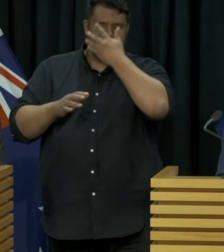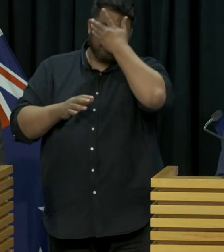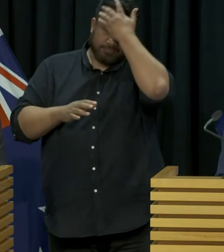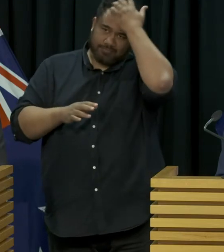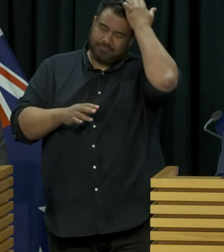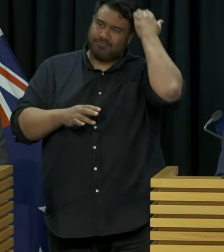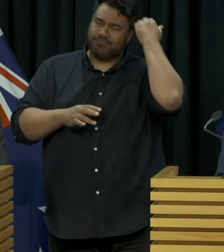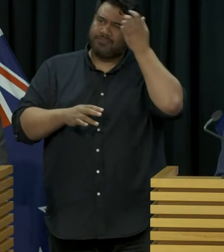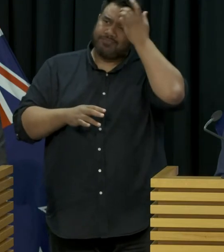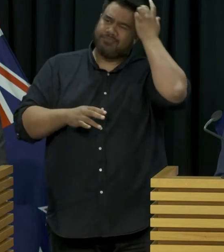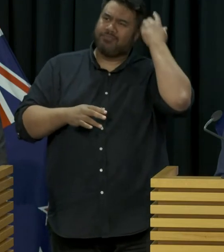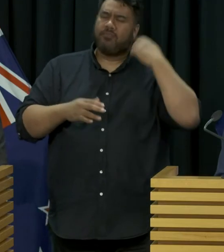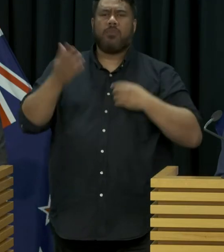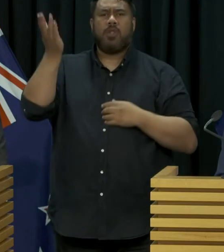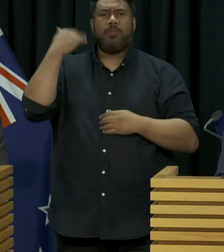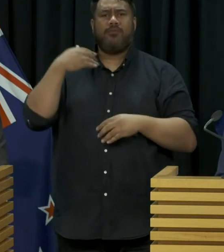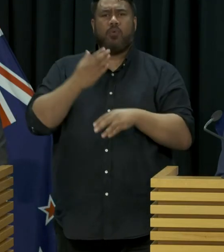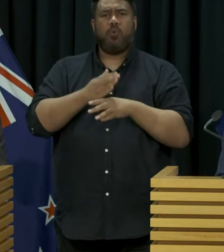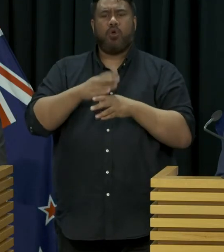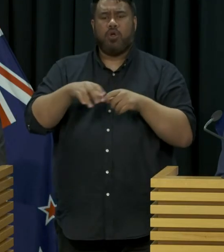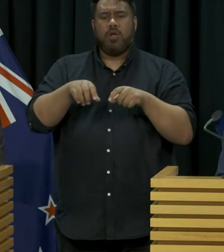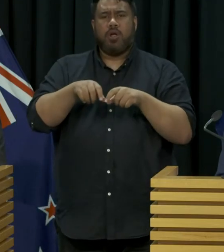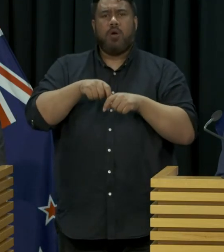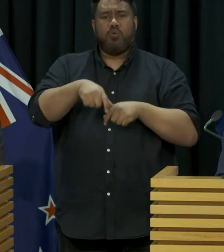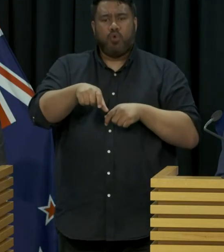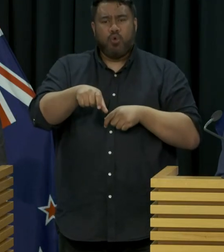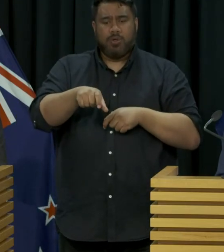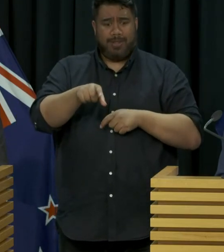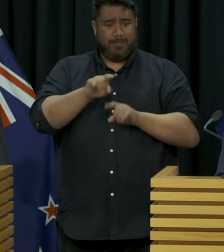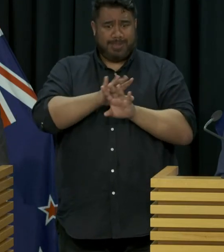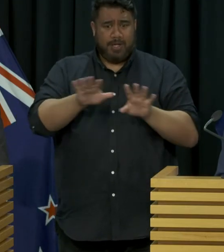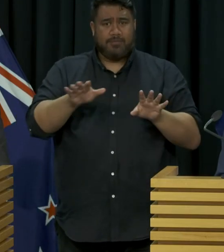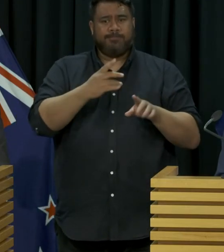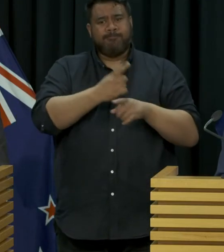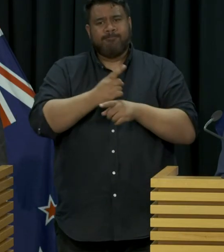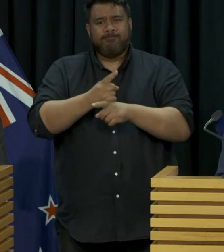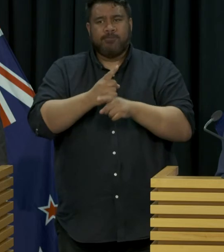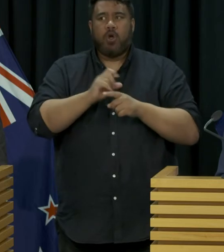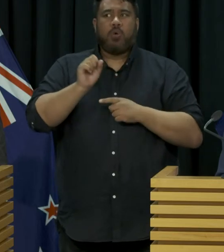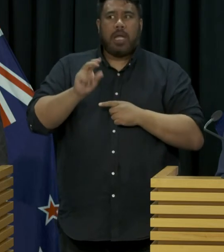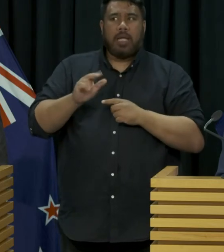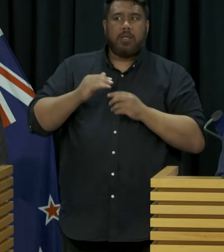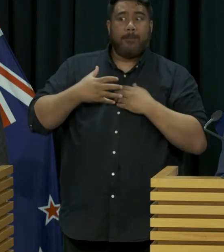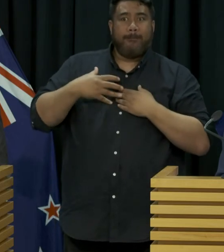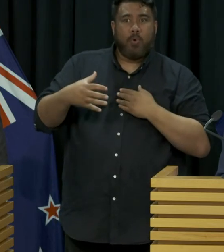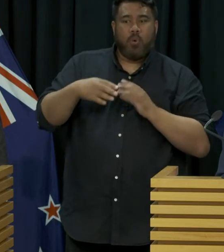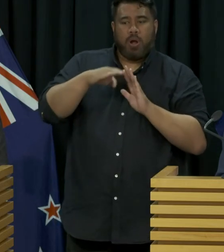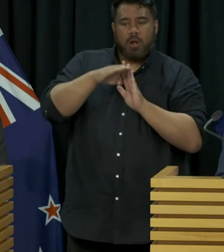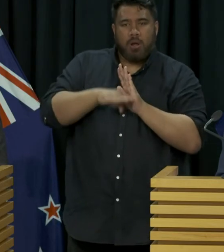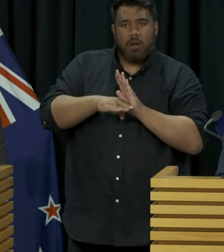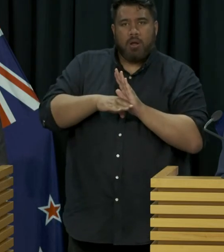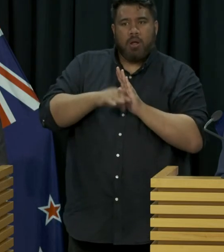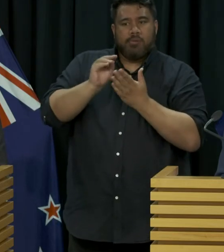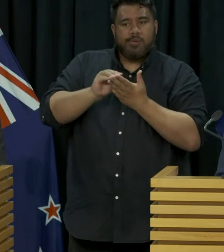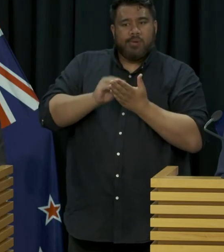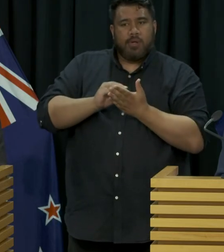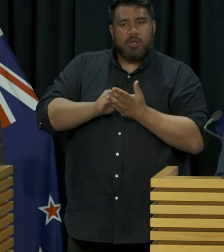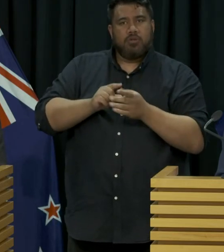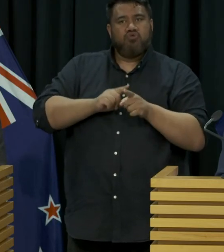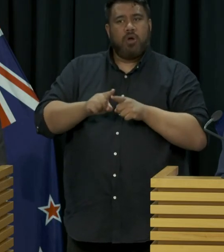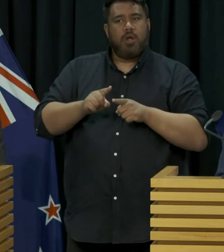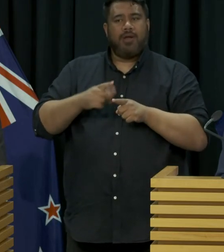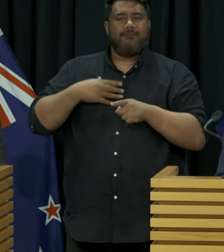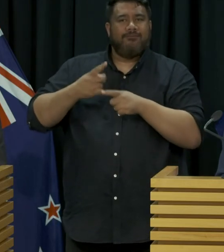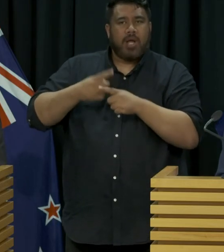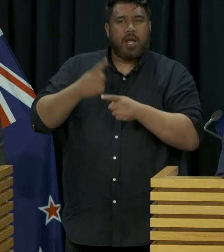in discussions about and that the ports are actively discussing themselves is whether there are further things they could do to speed up that process. For